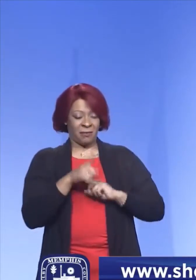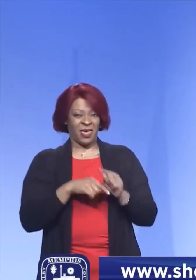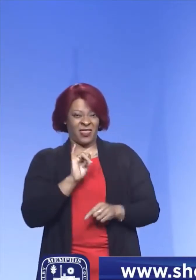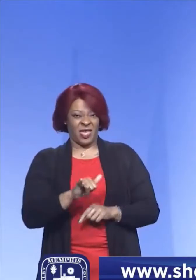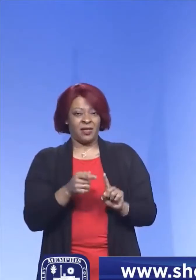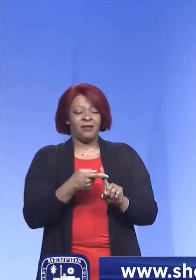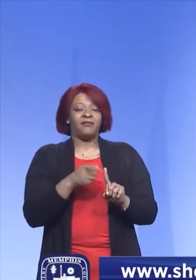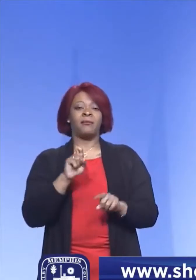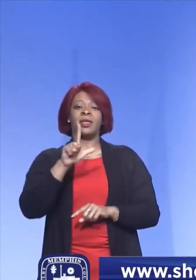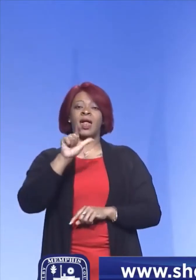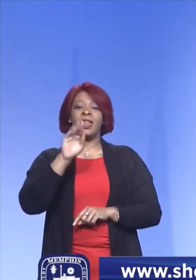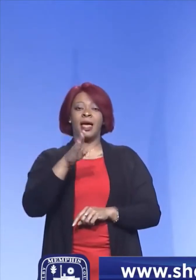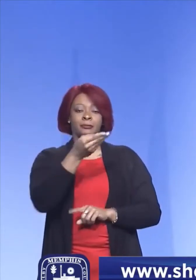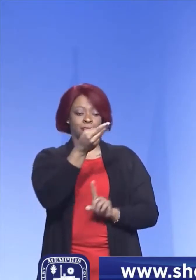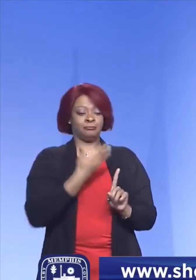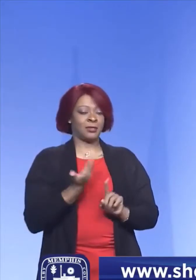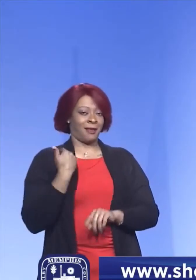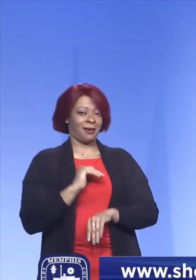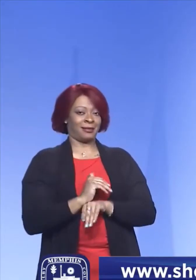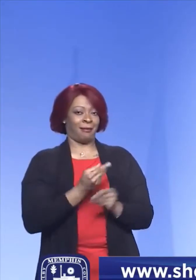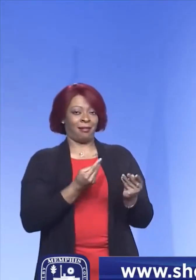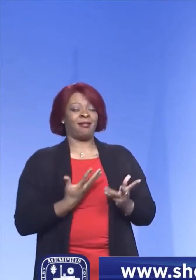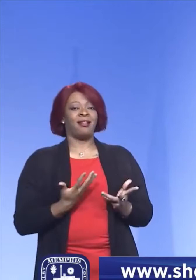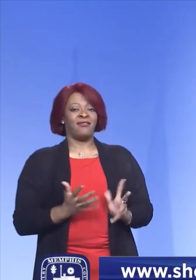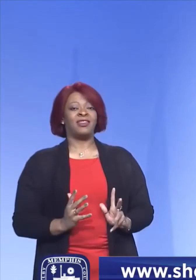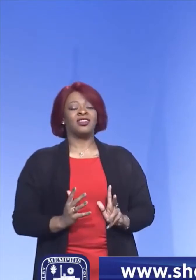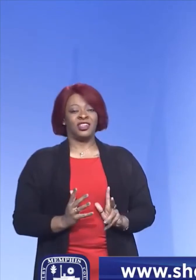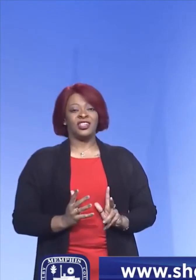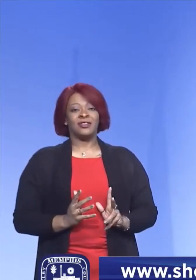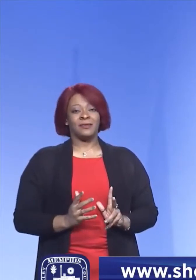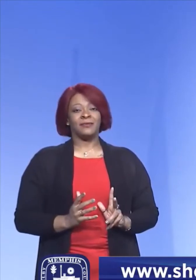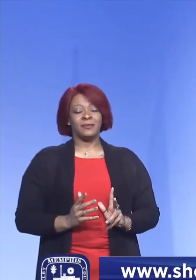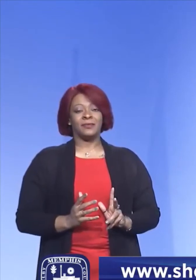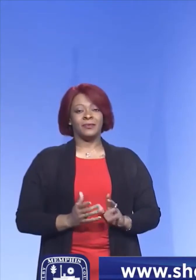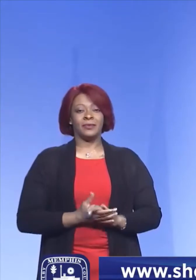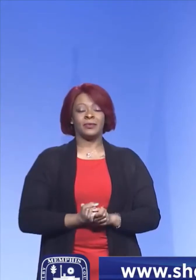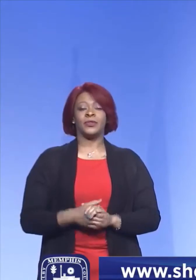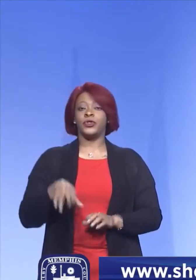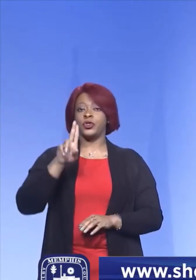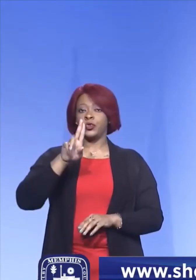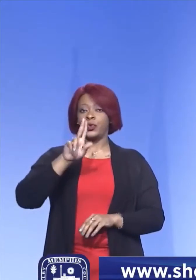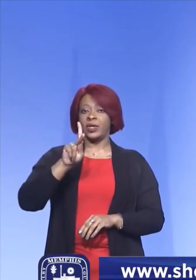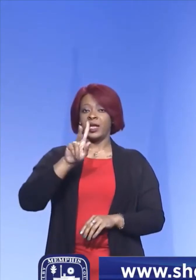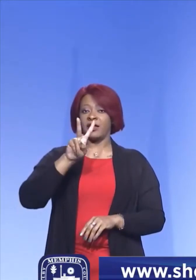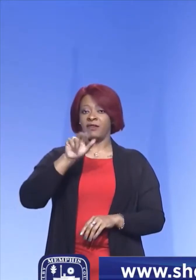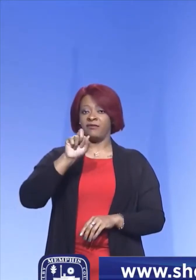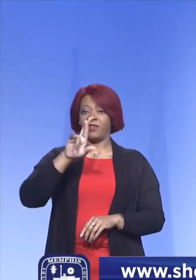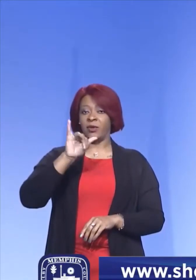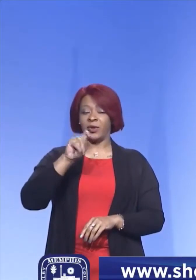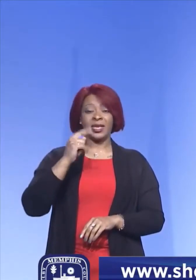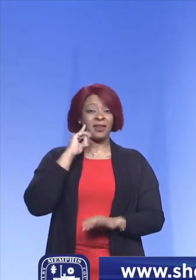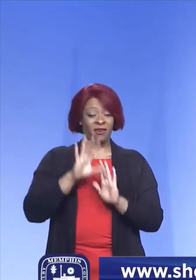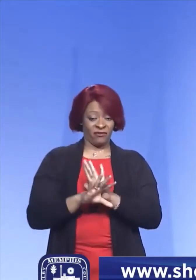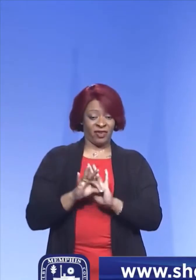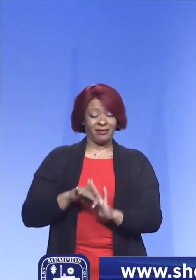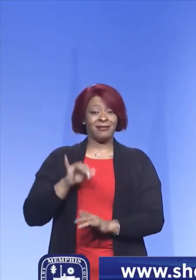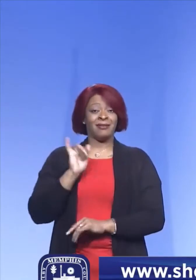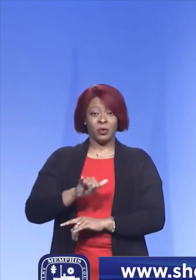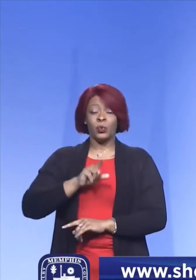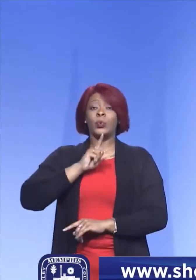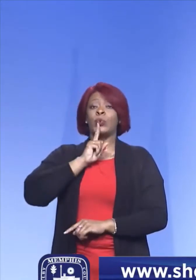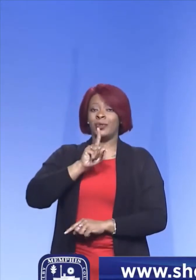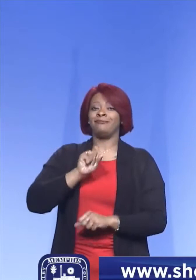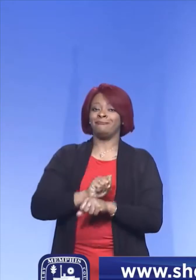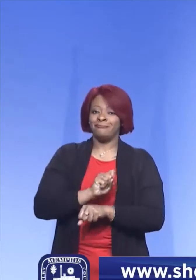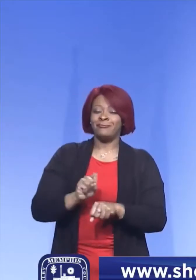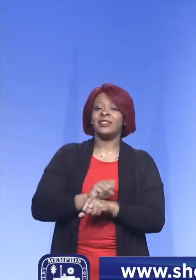the lab late last night. Now, the UK variant, if it turns out to be the UK variant